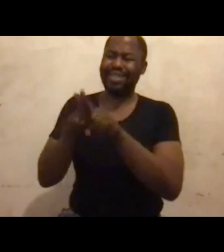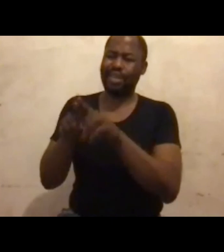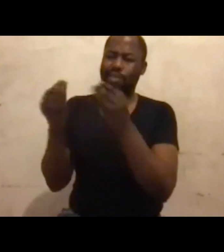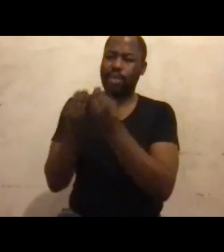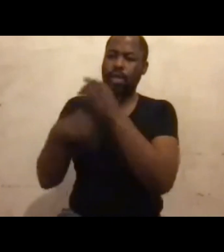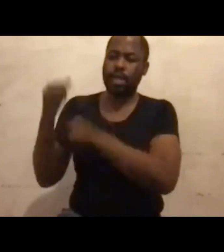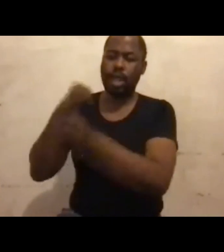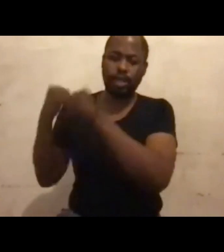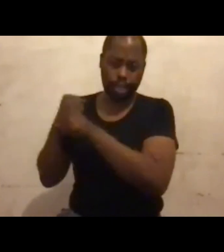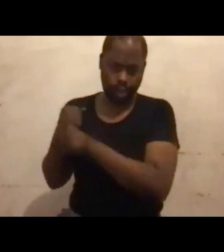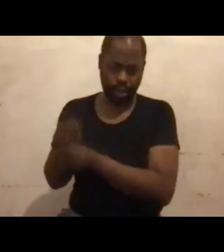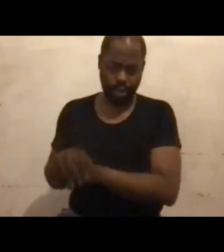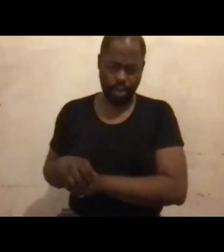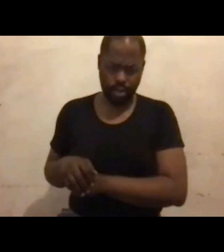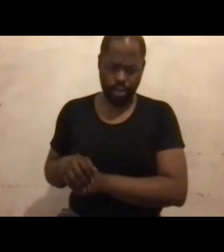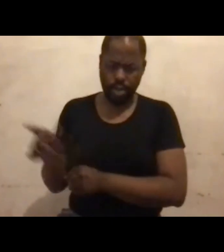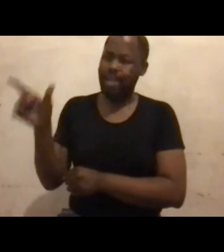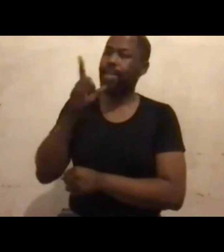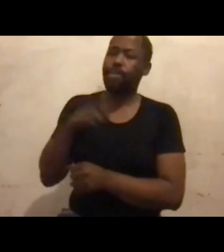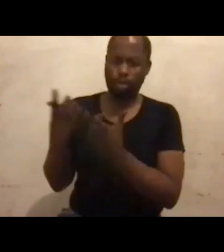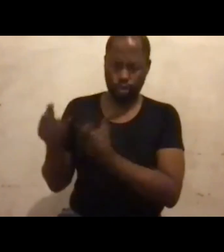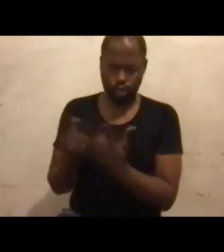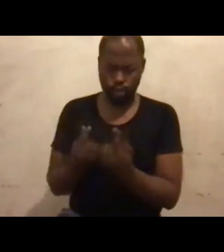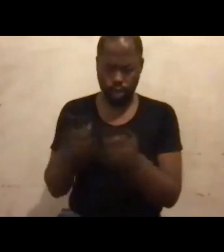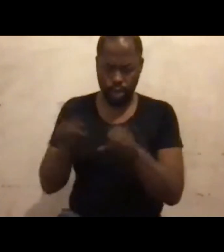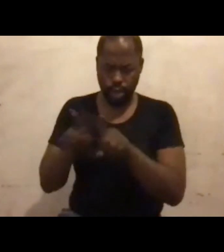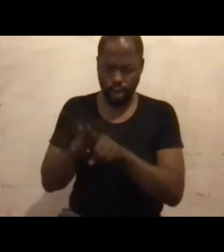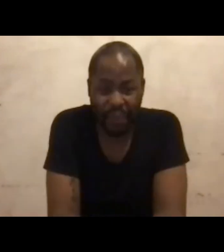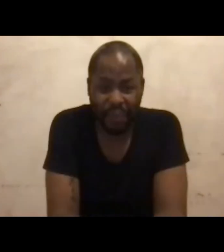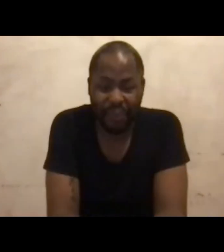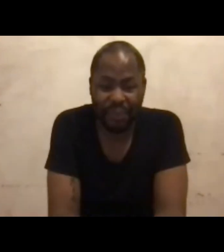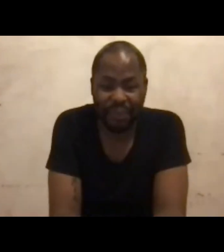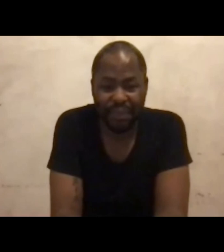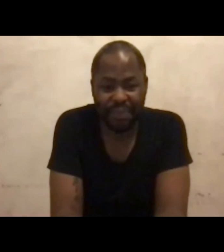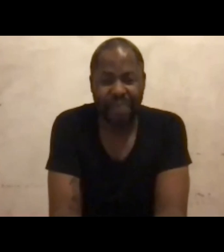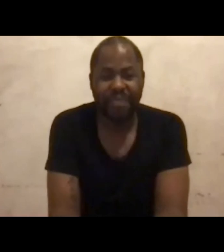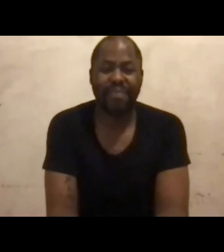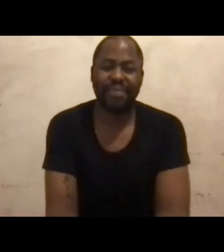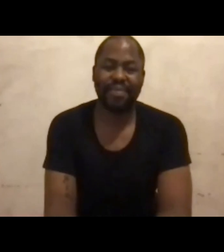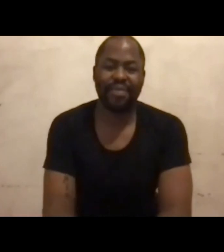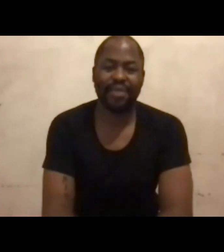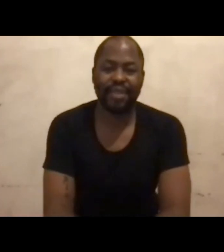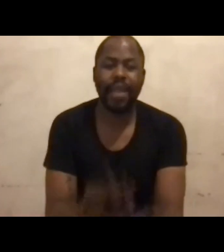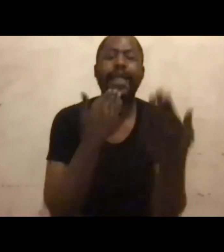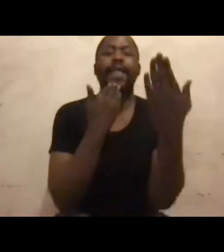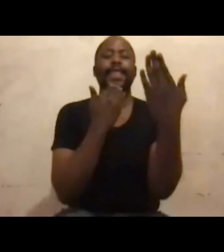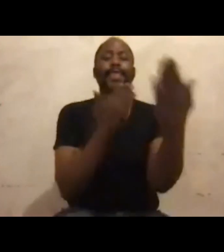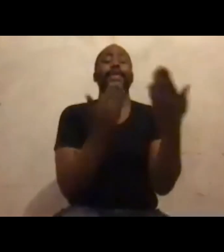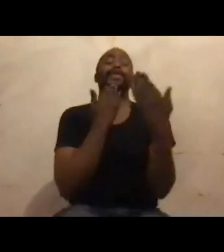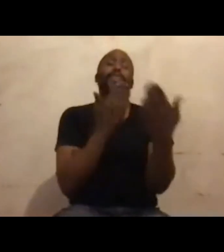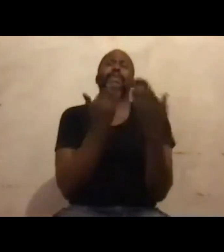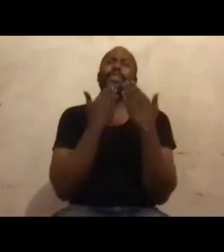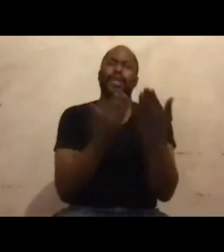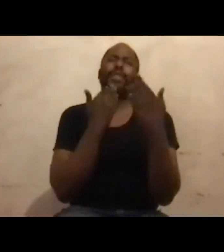telling me that you are doing something about me when I'm not even a part of your laws. Moussa, thank you so much. We're